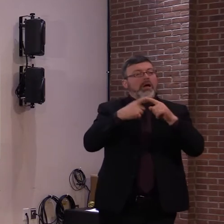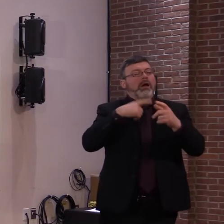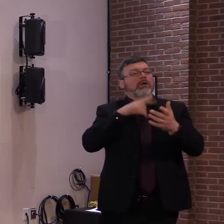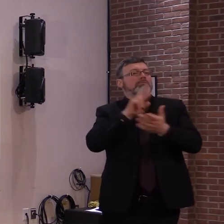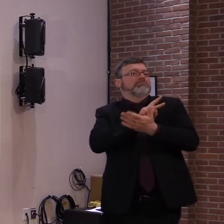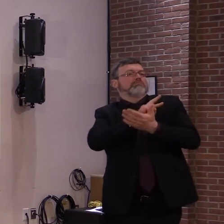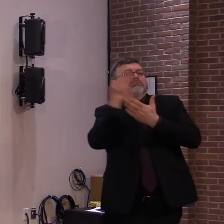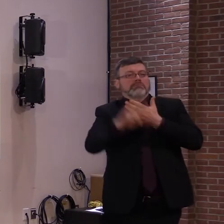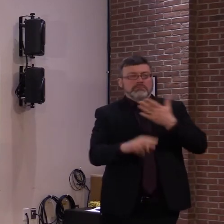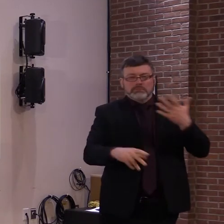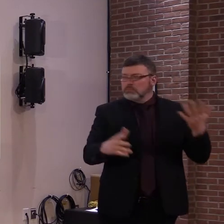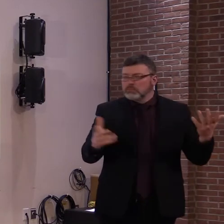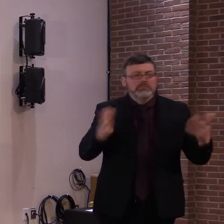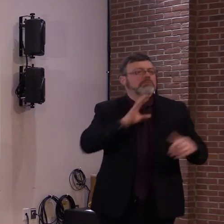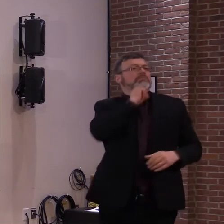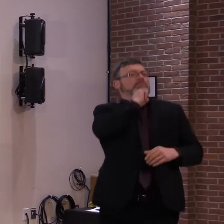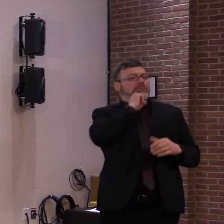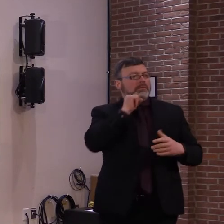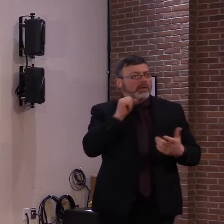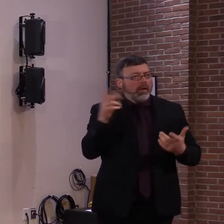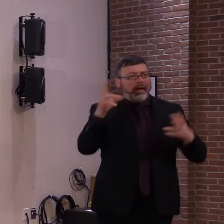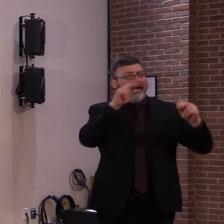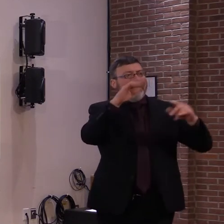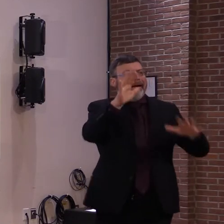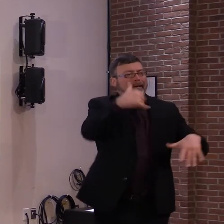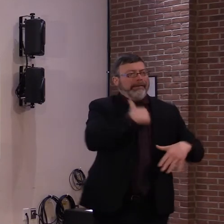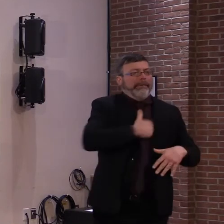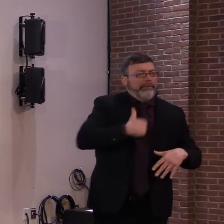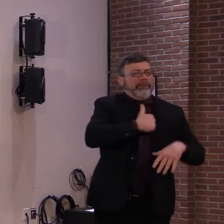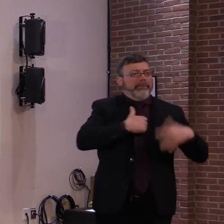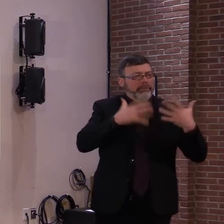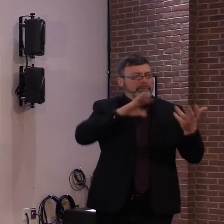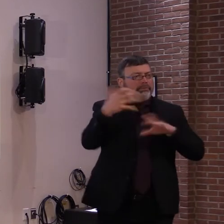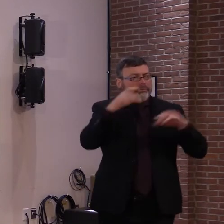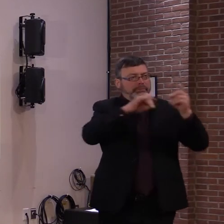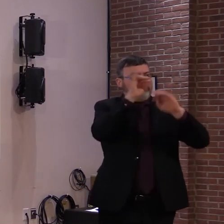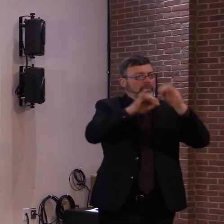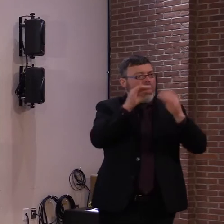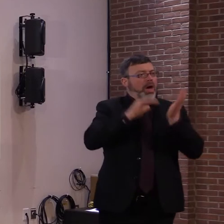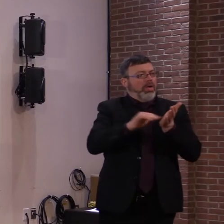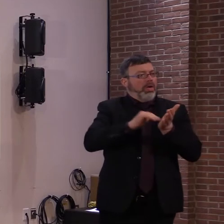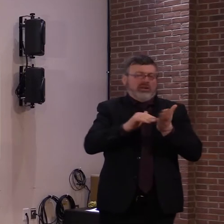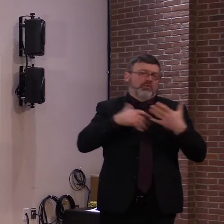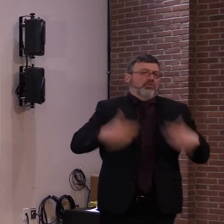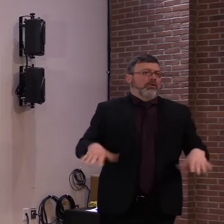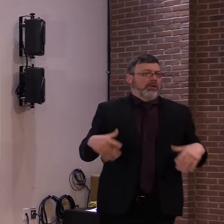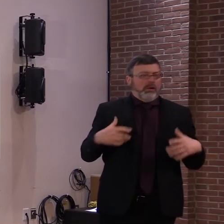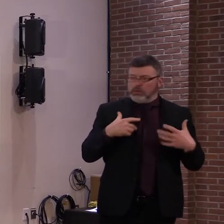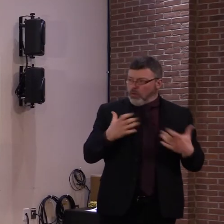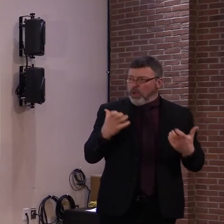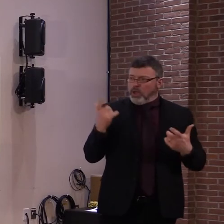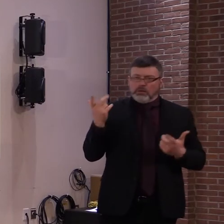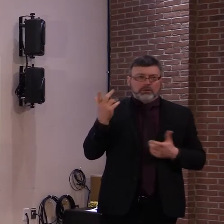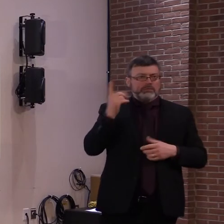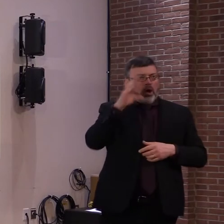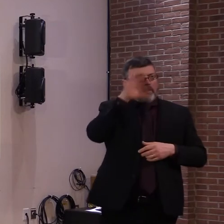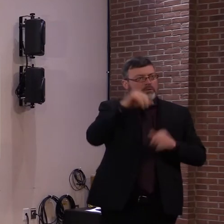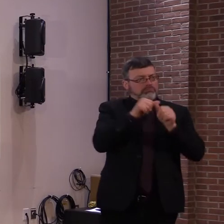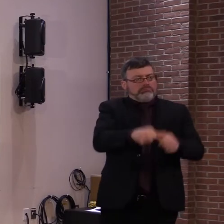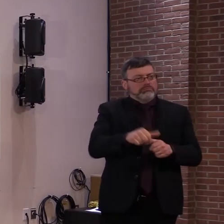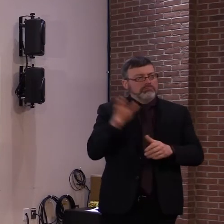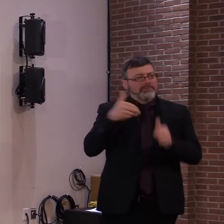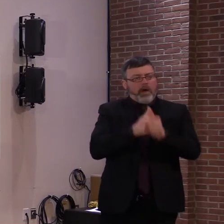Yeah. I mean, one of the things that we have done is that we've taken, just remember, we, we roll through about 30,